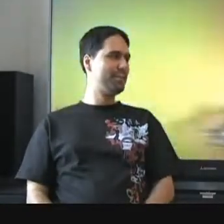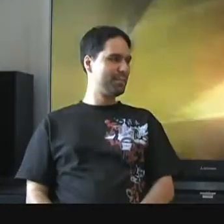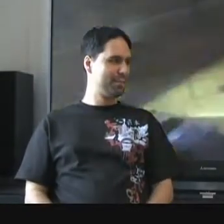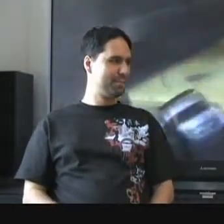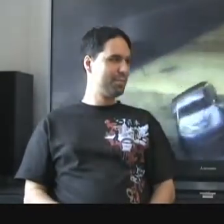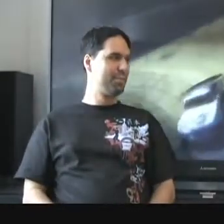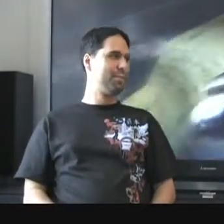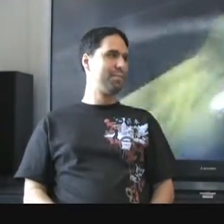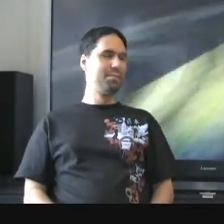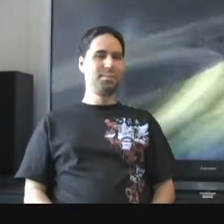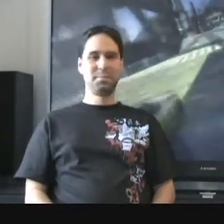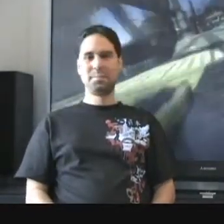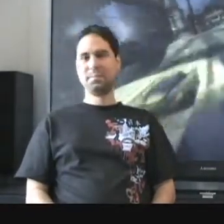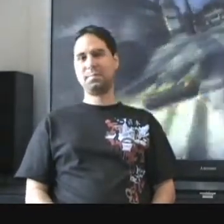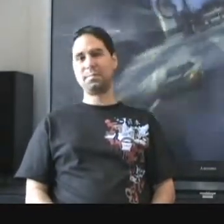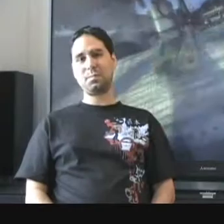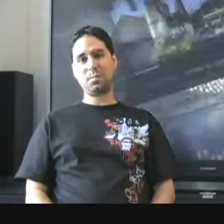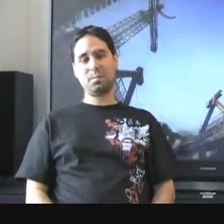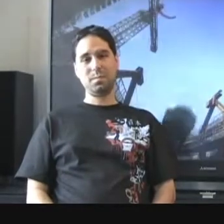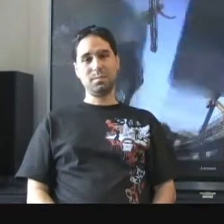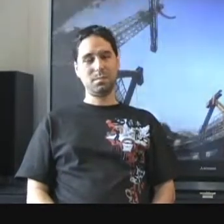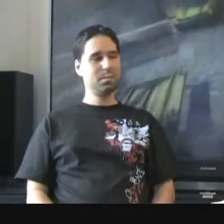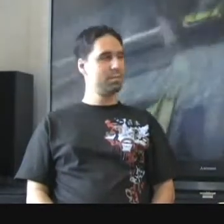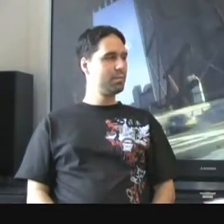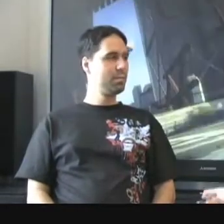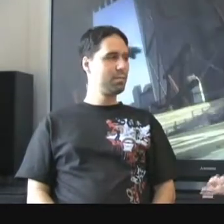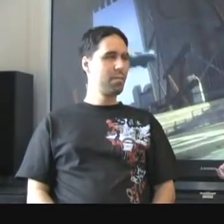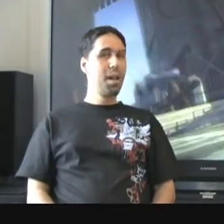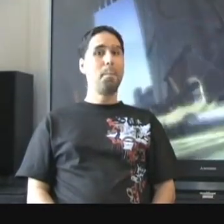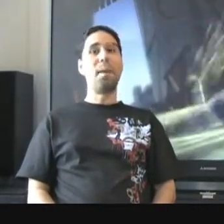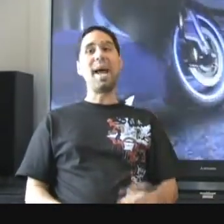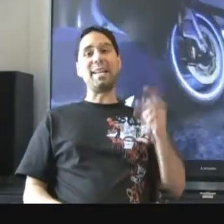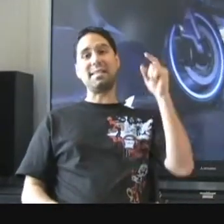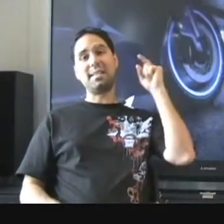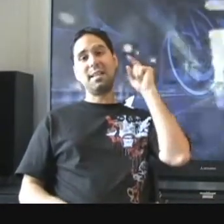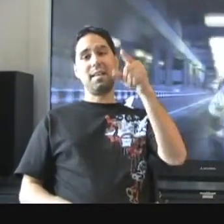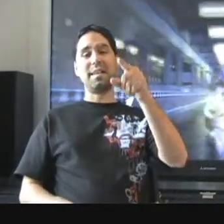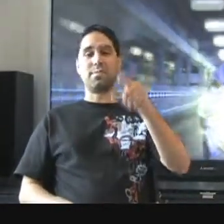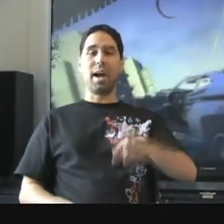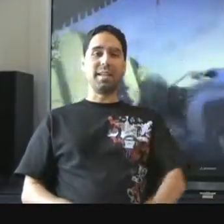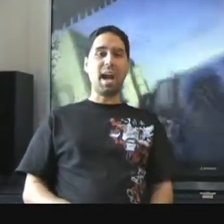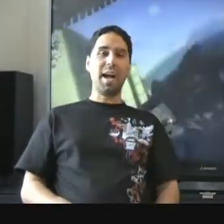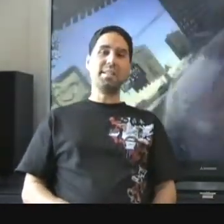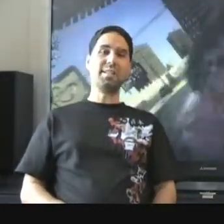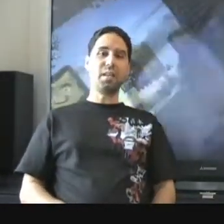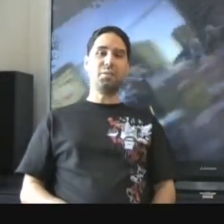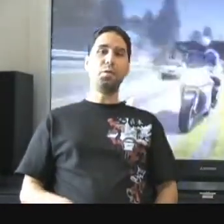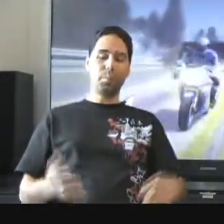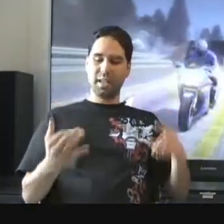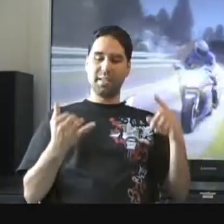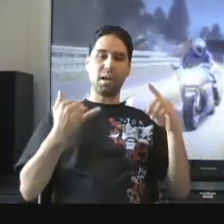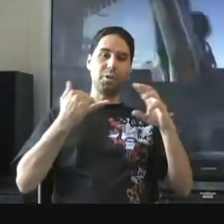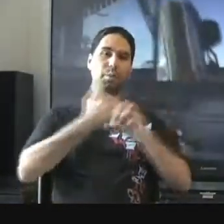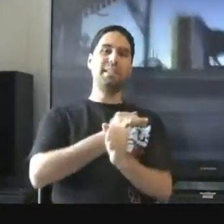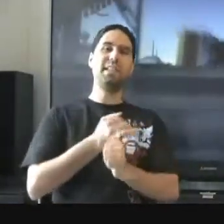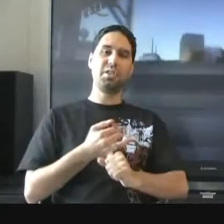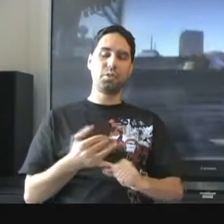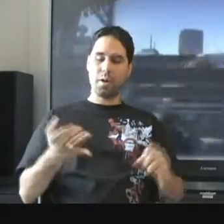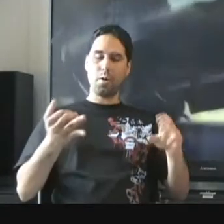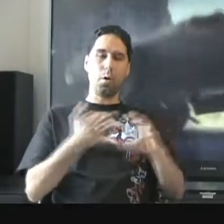of fun, so. Now then they also have bikes. Bikes. game. That's right. Guys, if you are playing this on your PlayStation 3 or